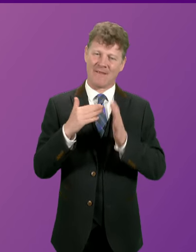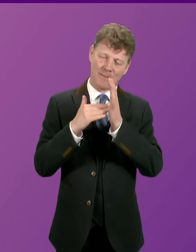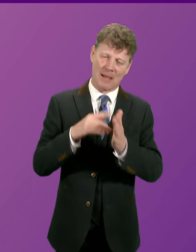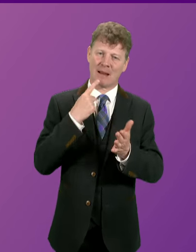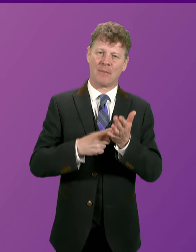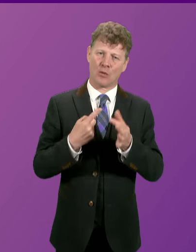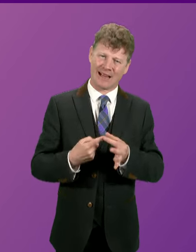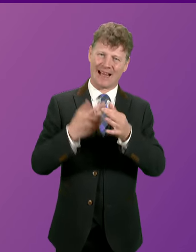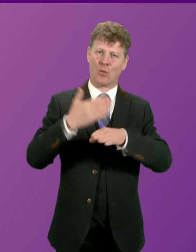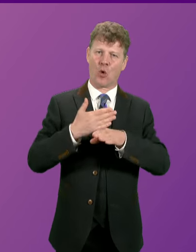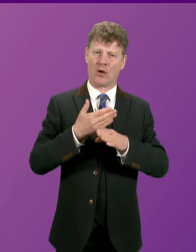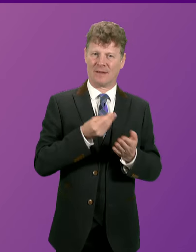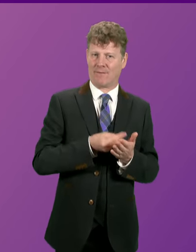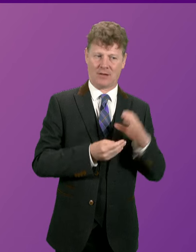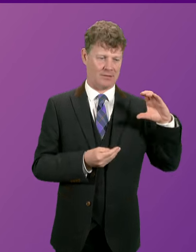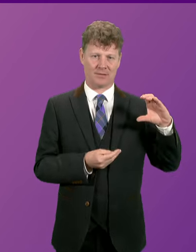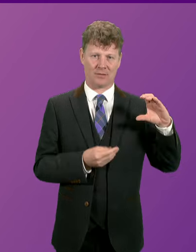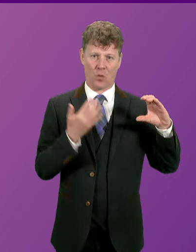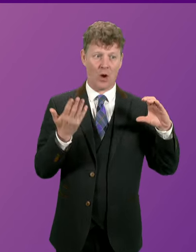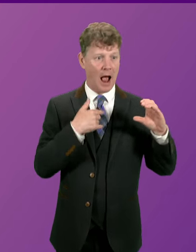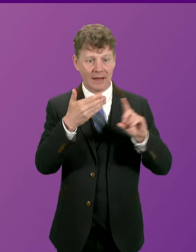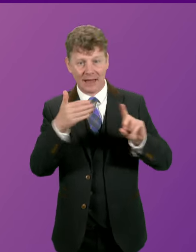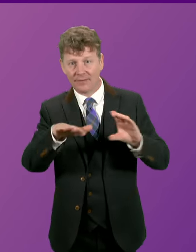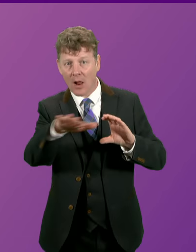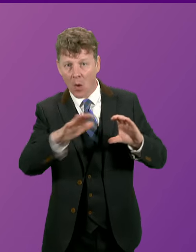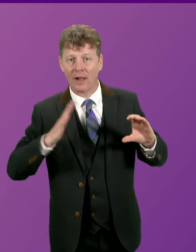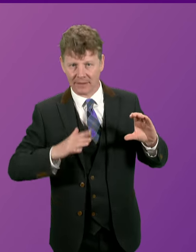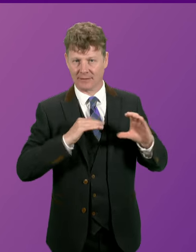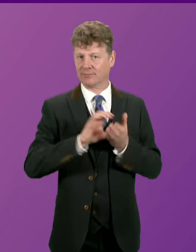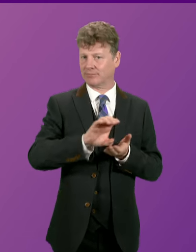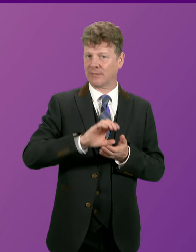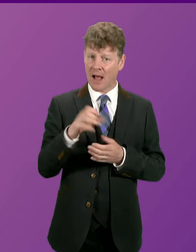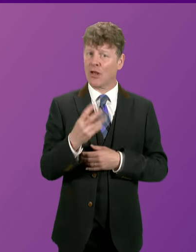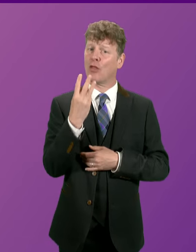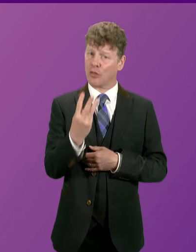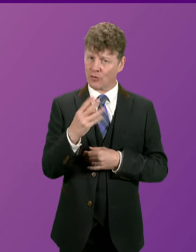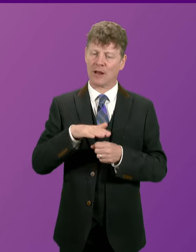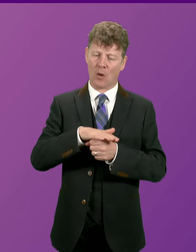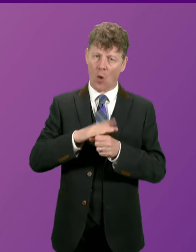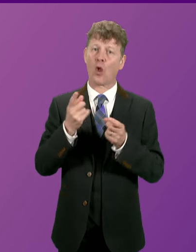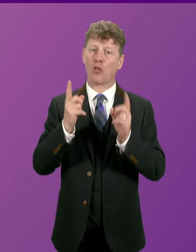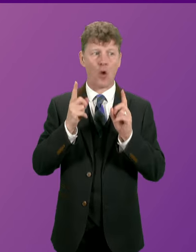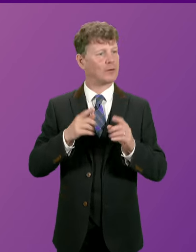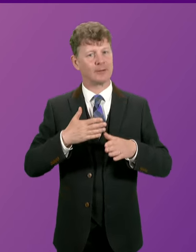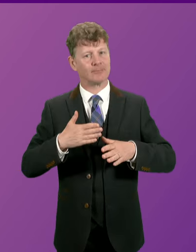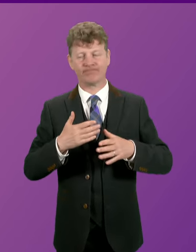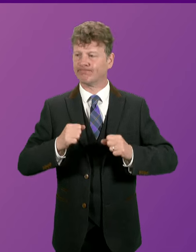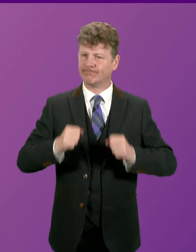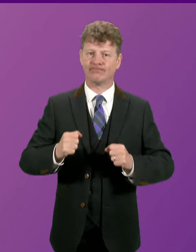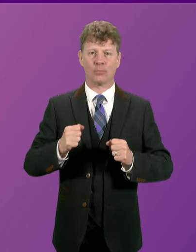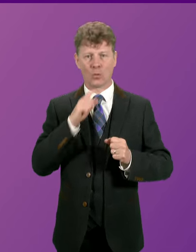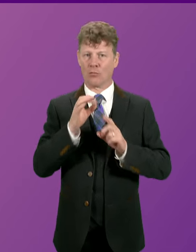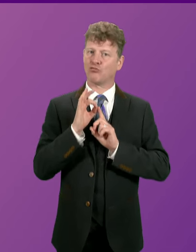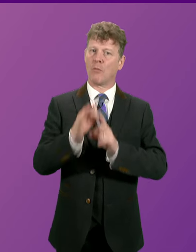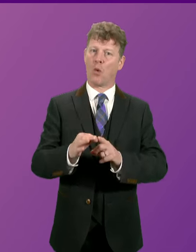there are identified local requirements. I'm pleased that there are currently three local authorities who are actively looking to bring forward proposals in